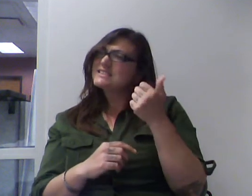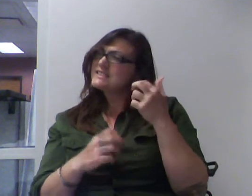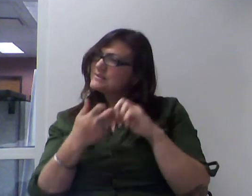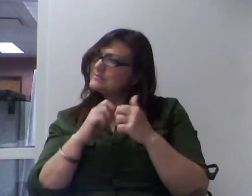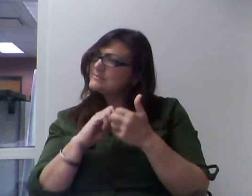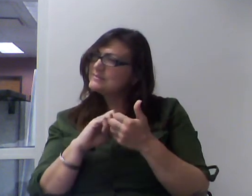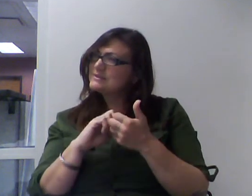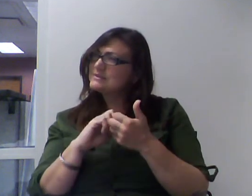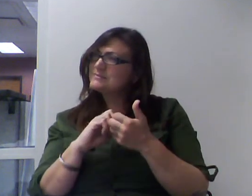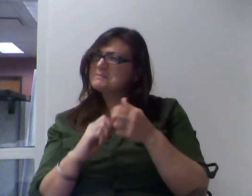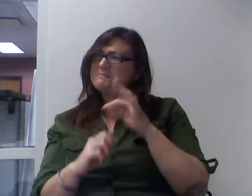feet times feet?